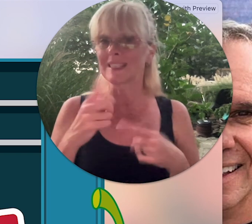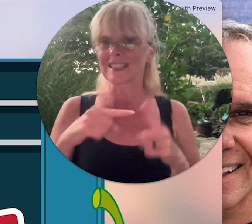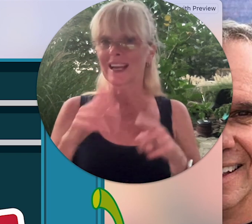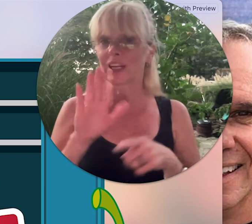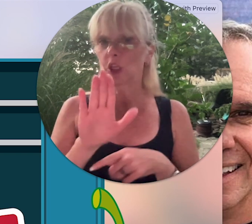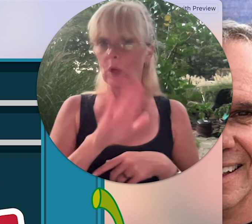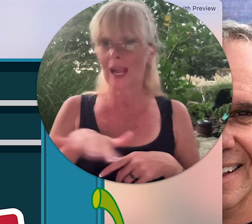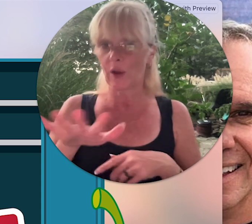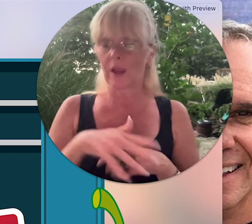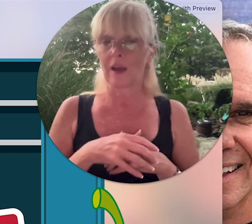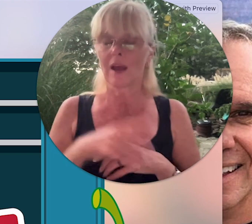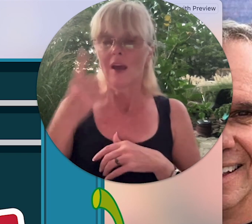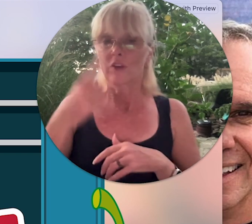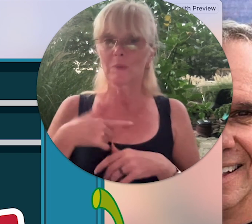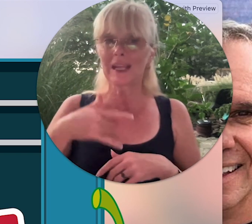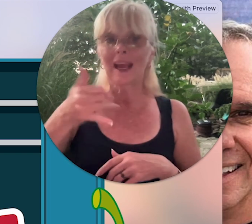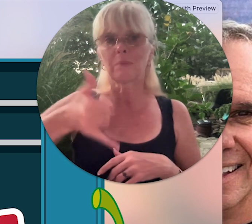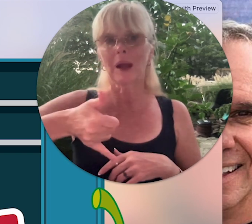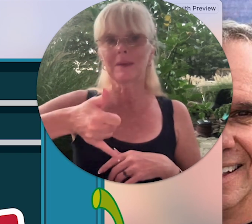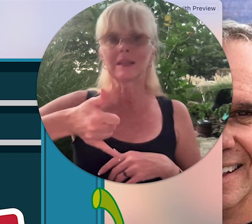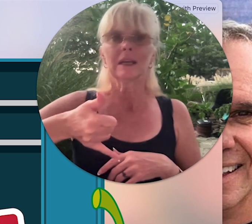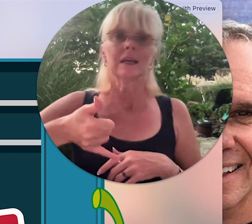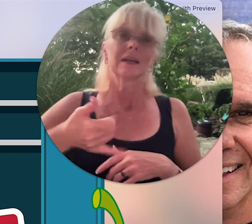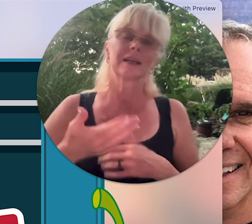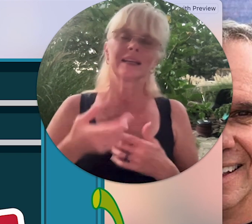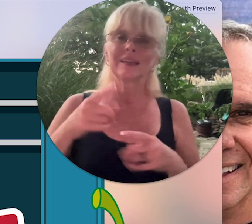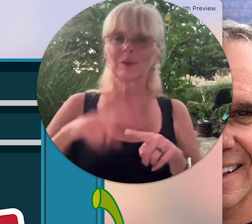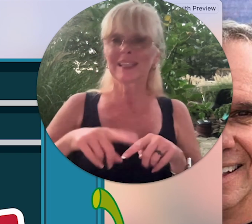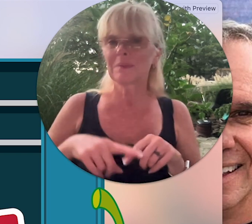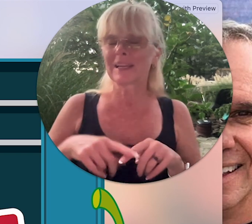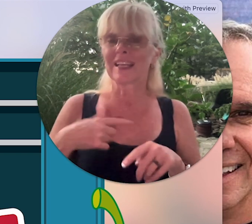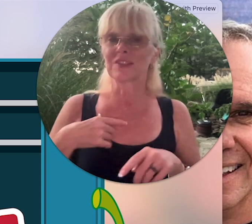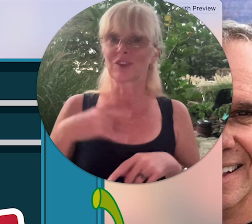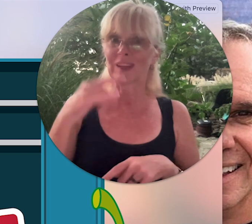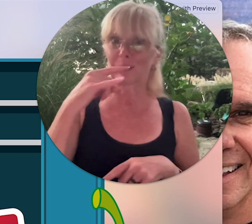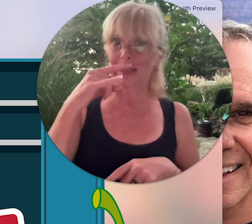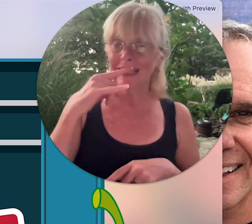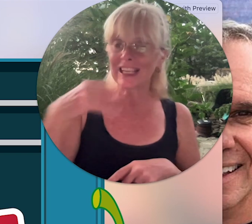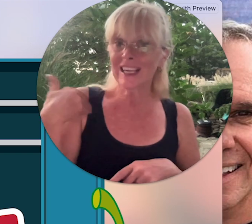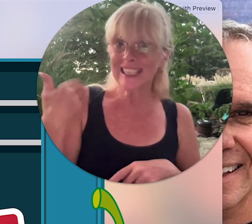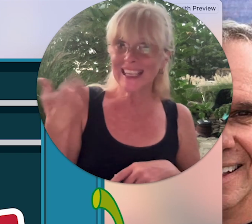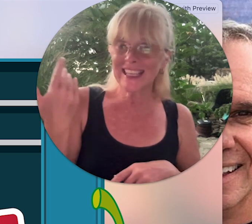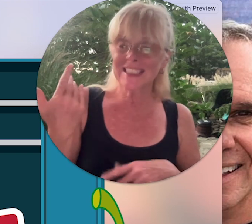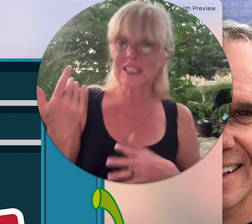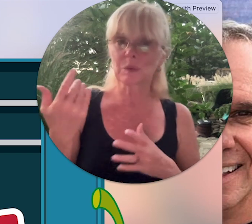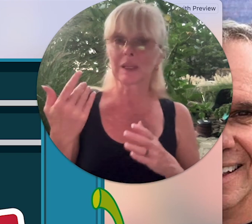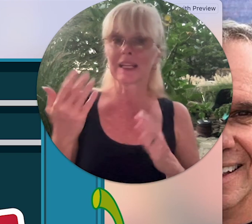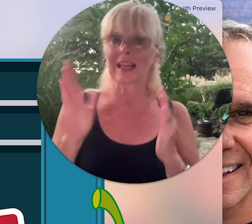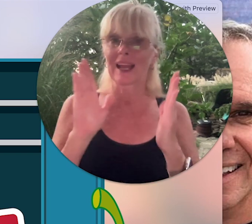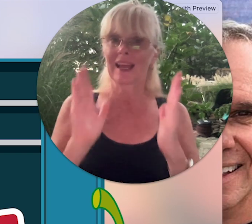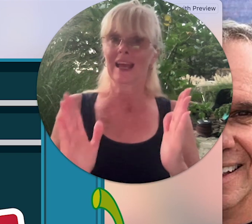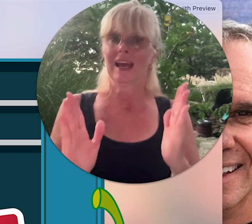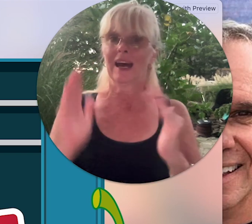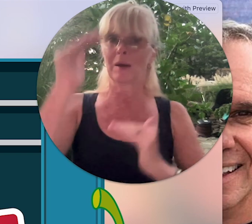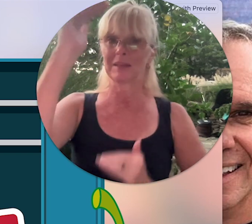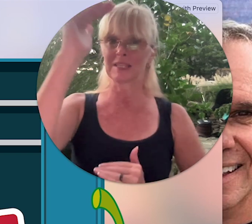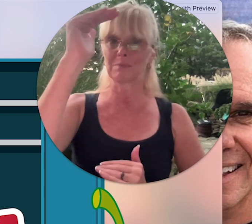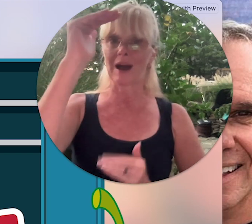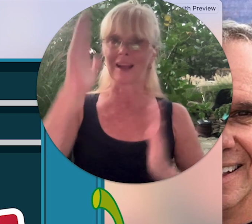sign in your area for me I probably it really depends for the really young kids it's really like this box